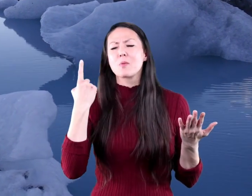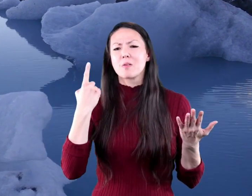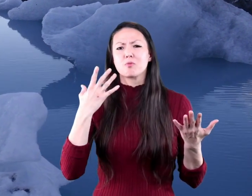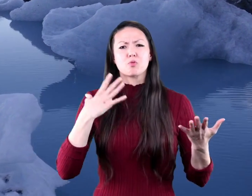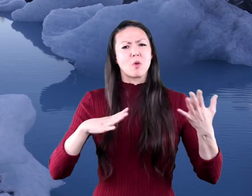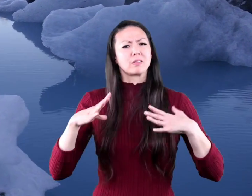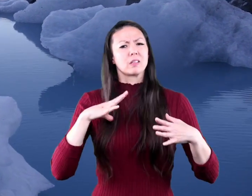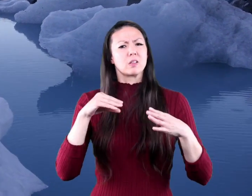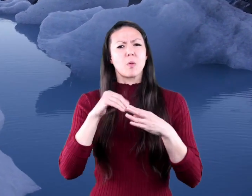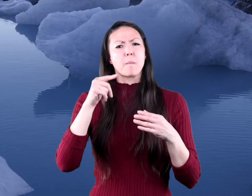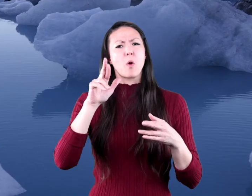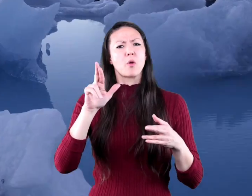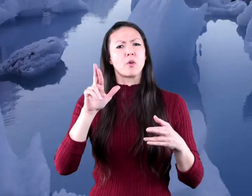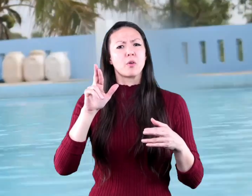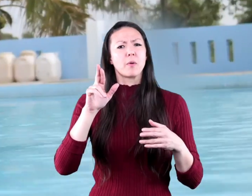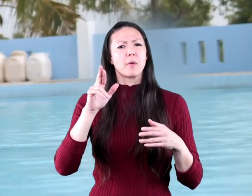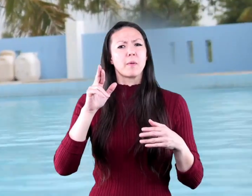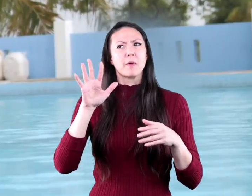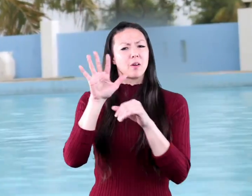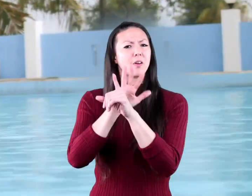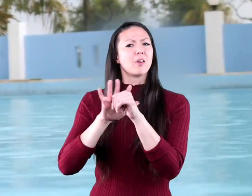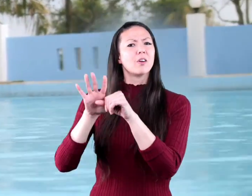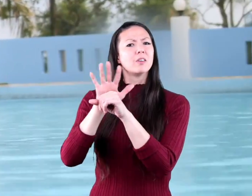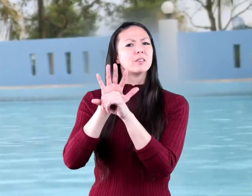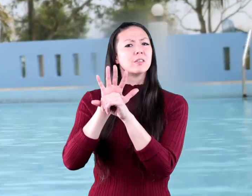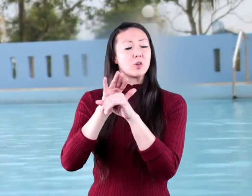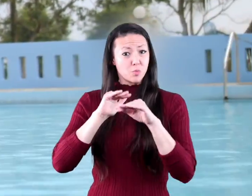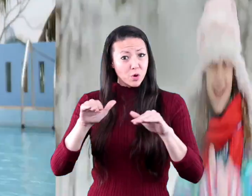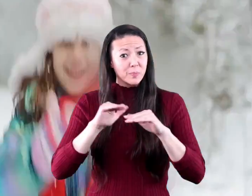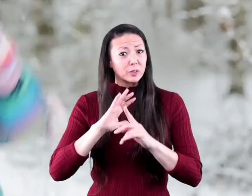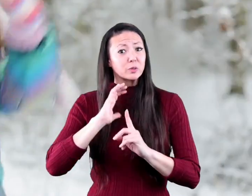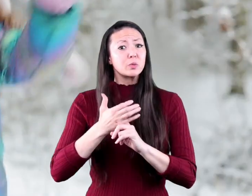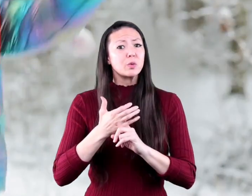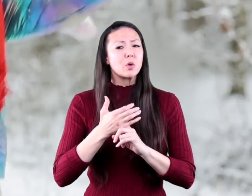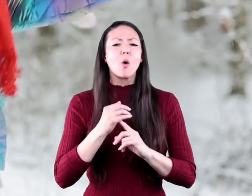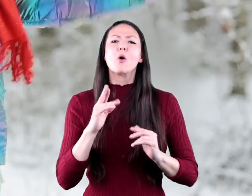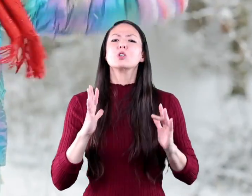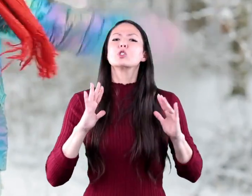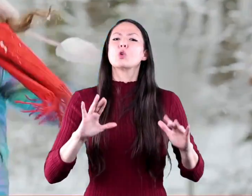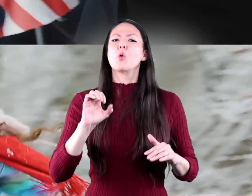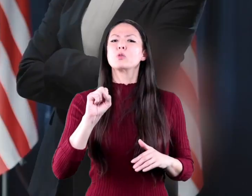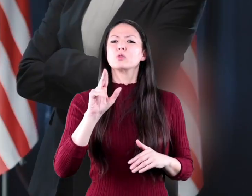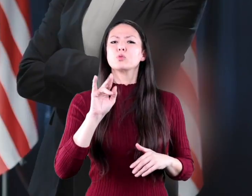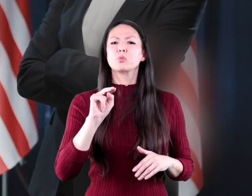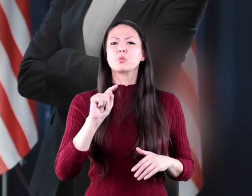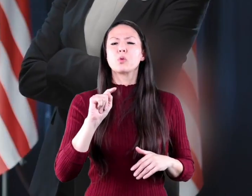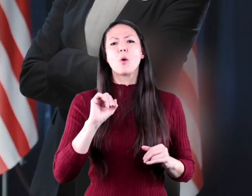climate would you wear a swimsuit a snow suit or a business suit